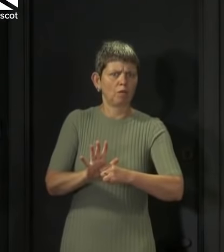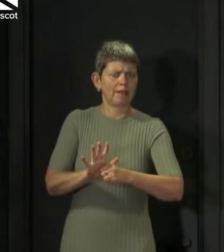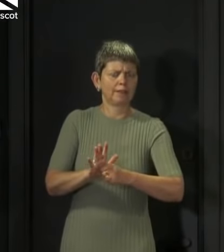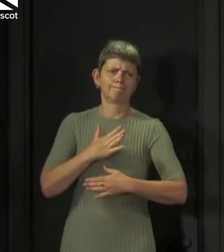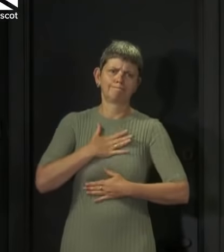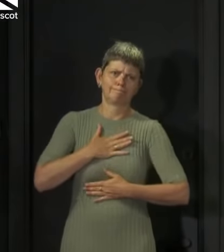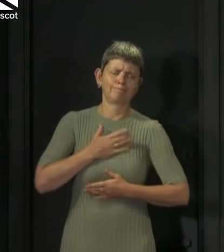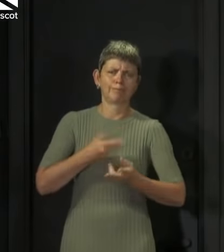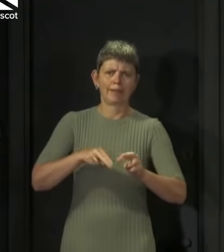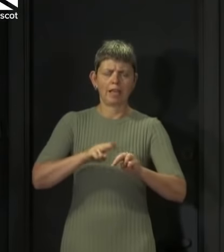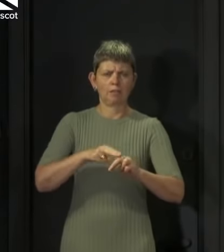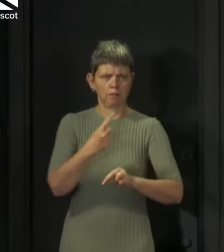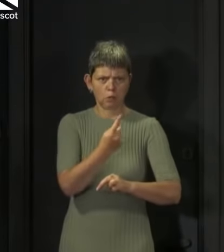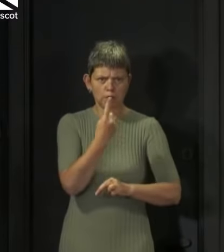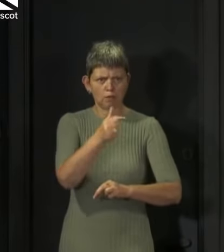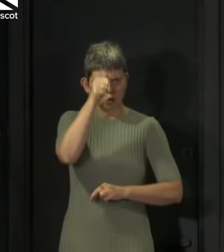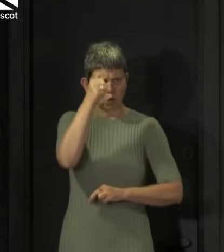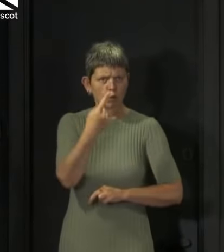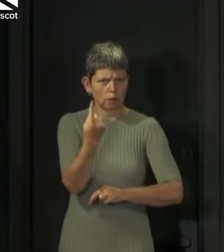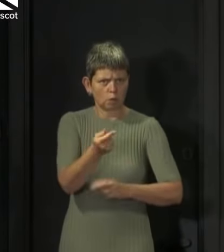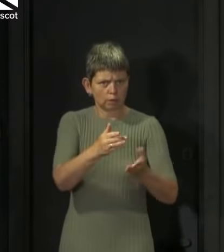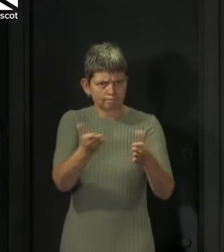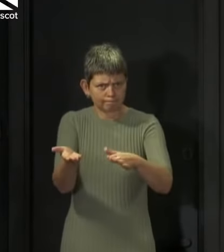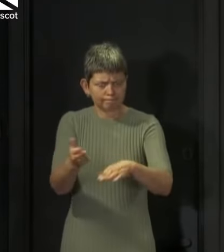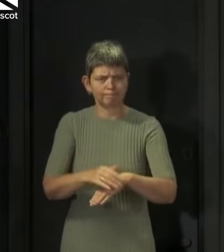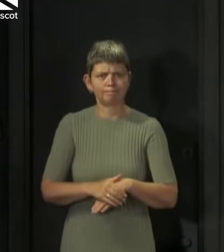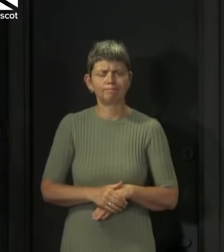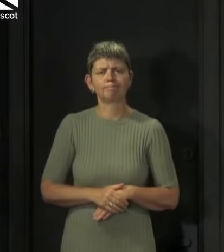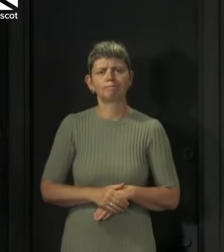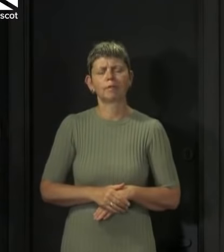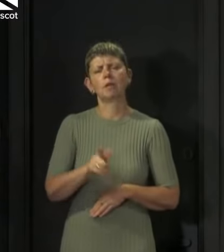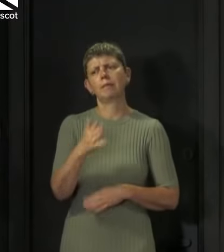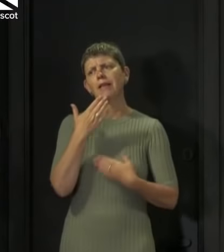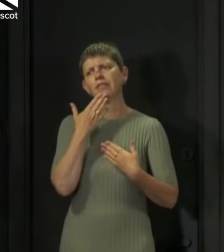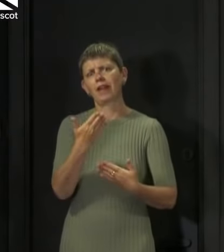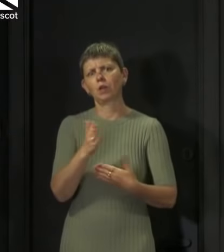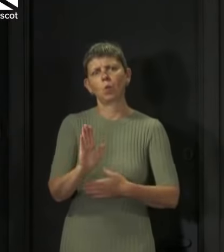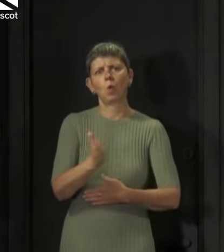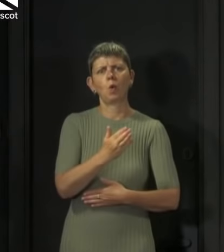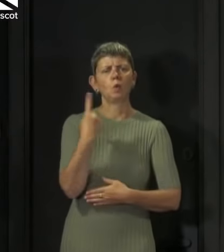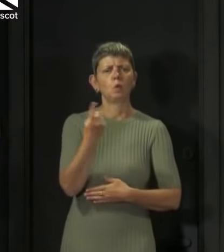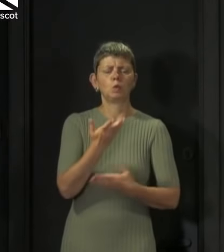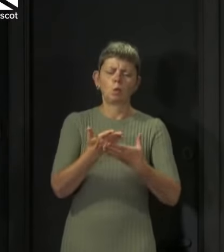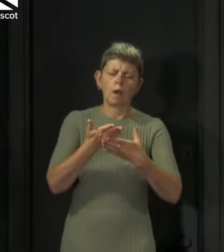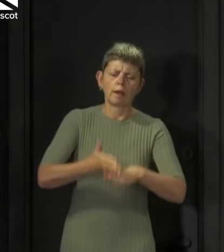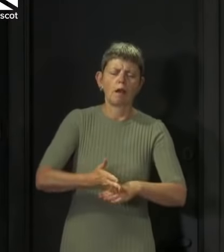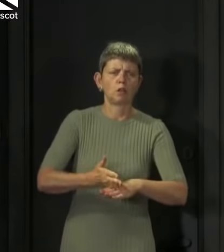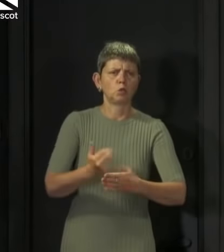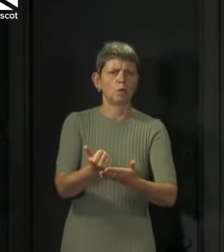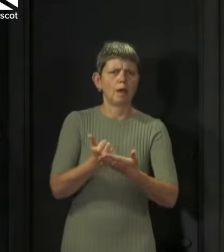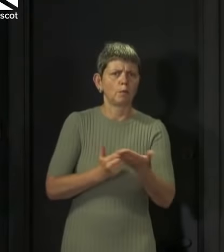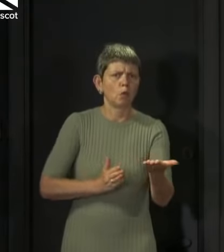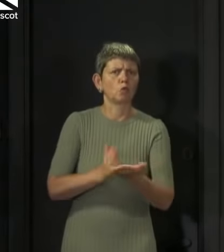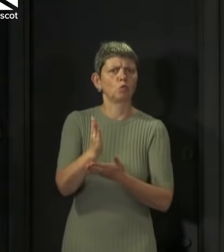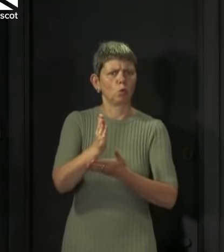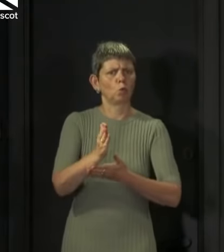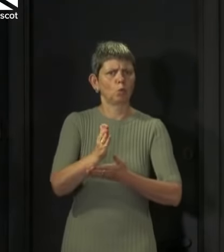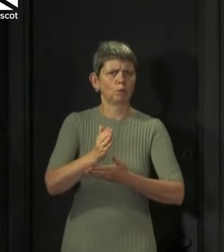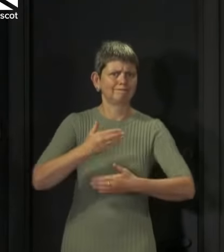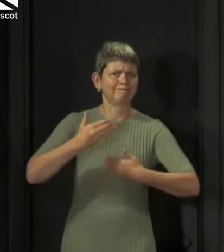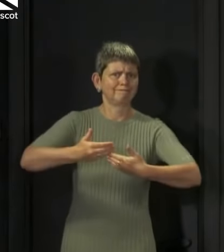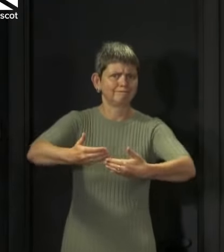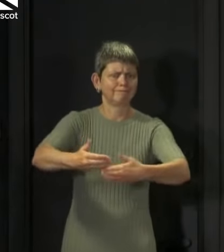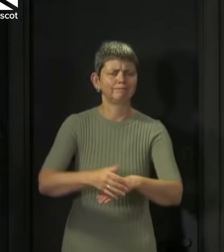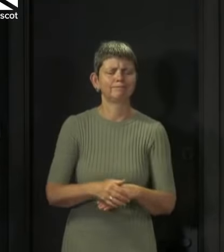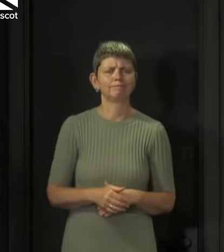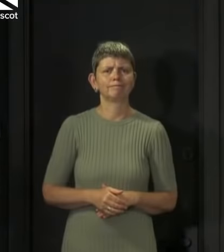As always I also want to thank everyone working hard across the country to help us through this pandemic. The main points I want